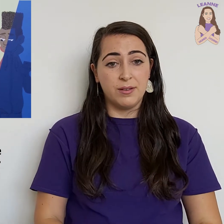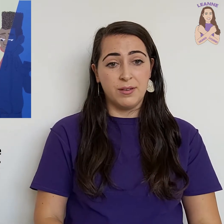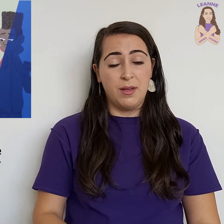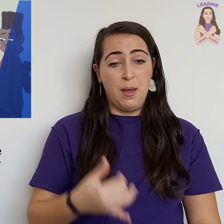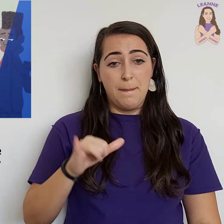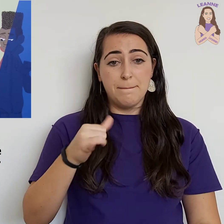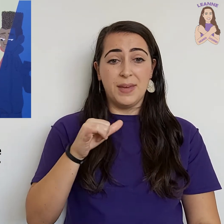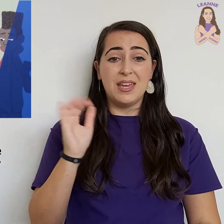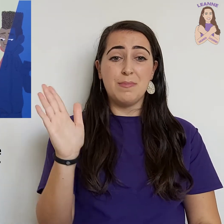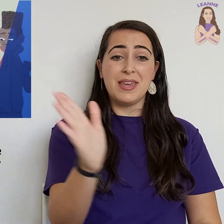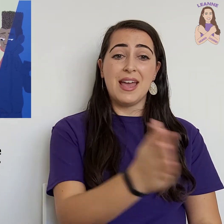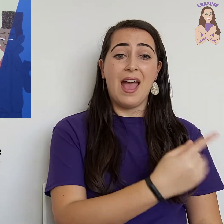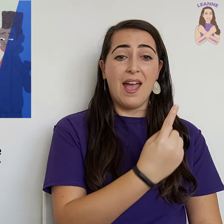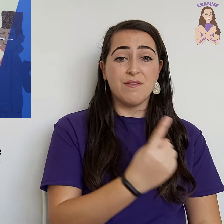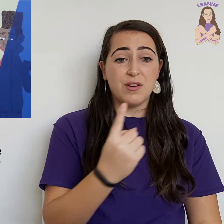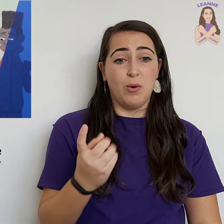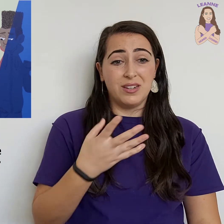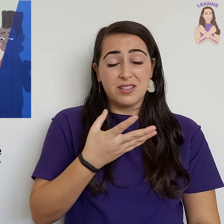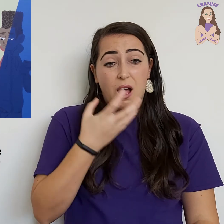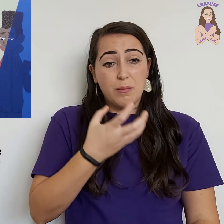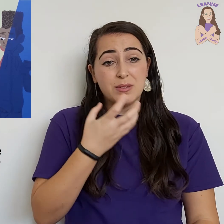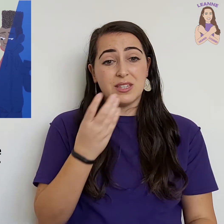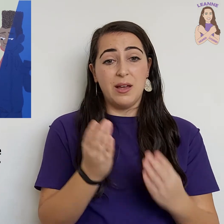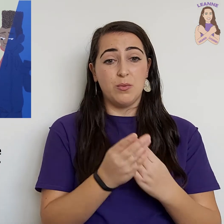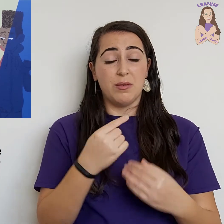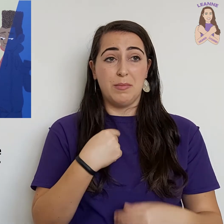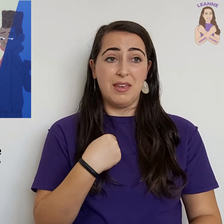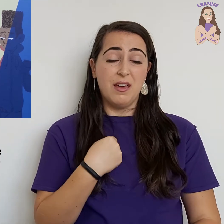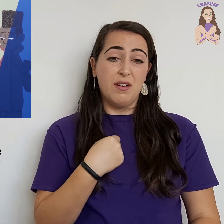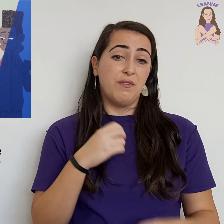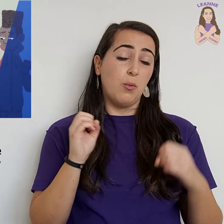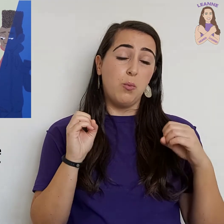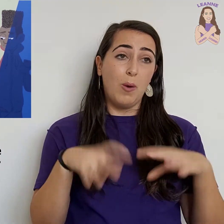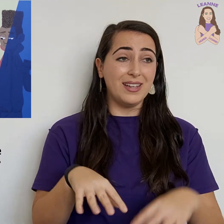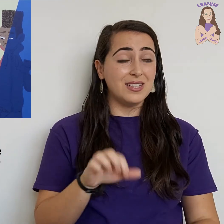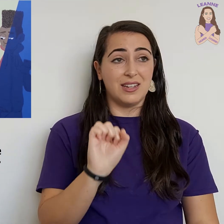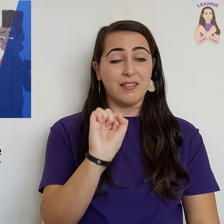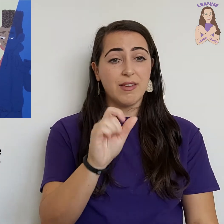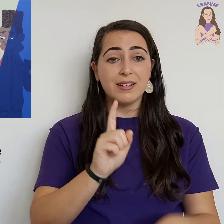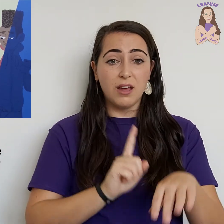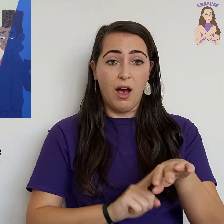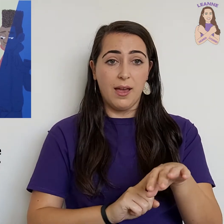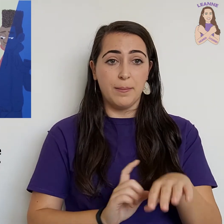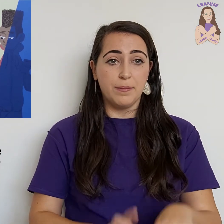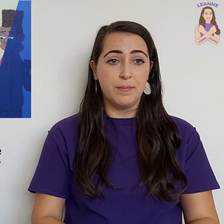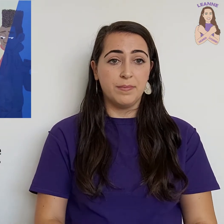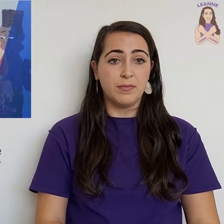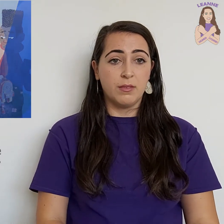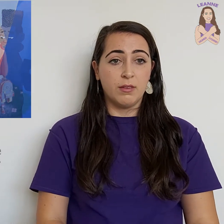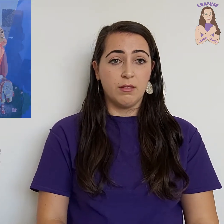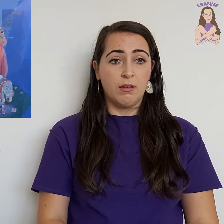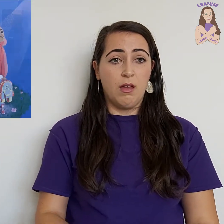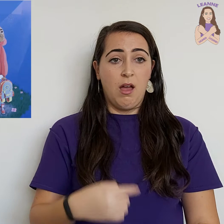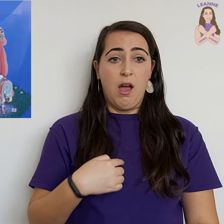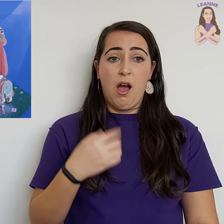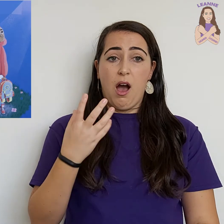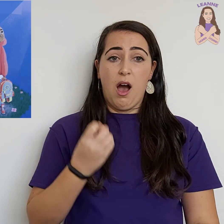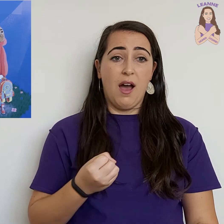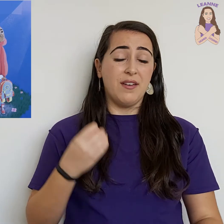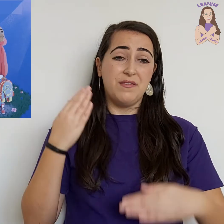Maybe everyone is upset with me for wasting their time. I've